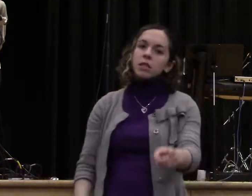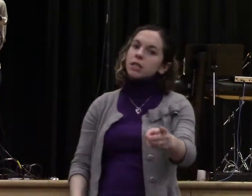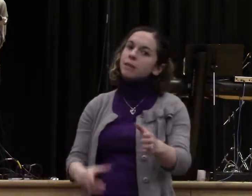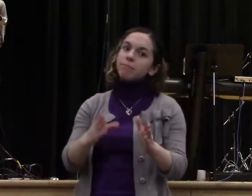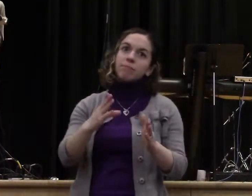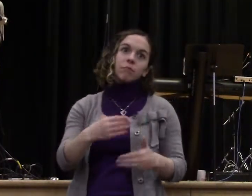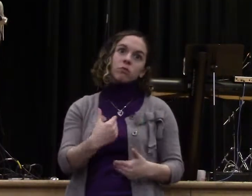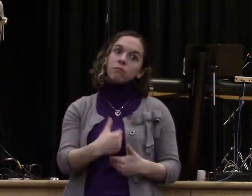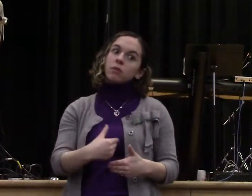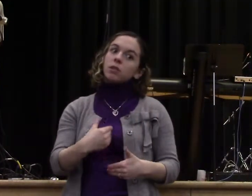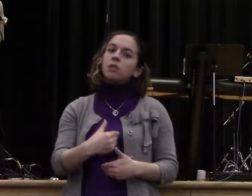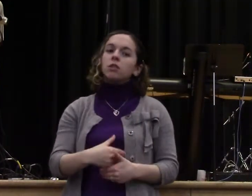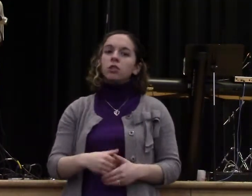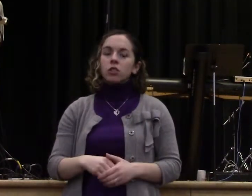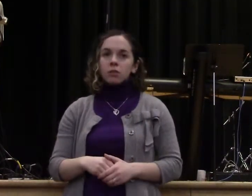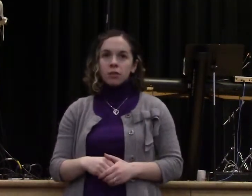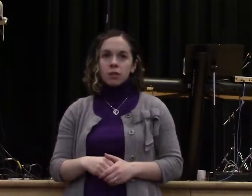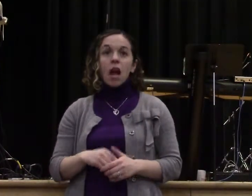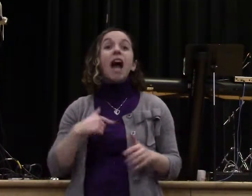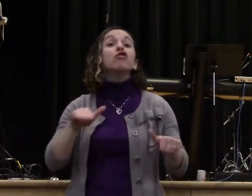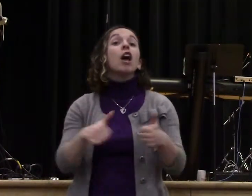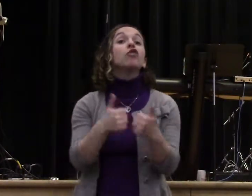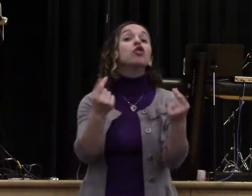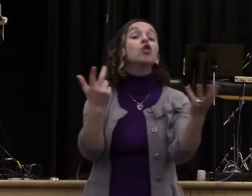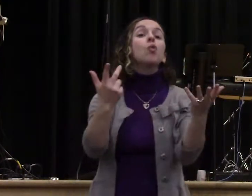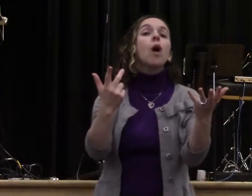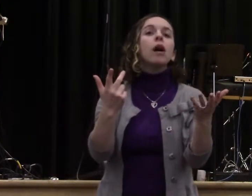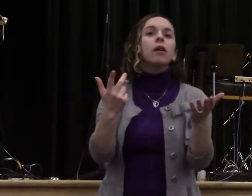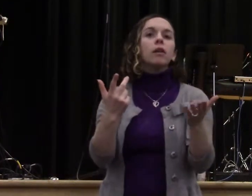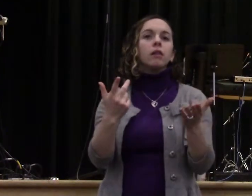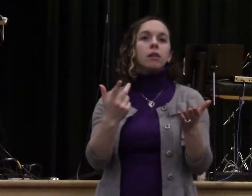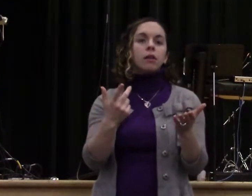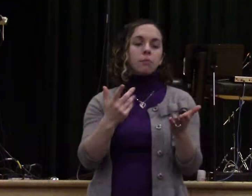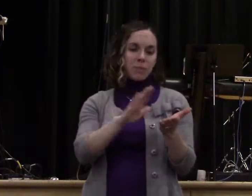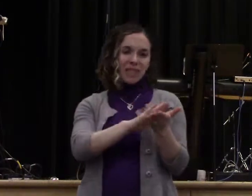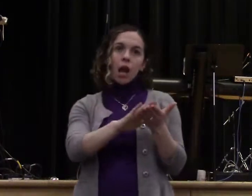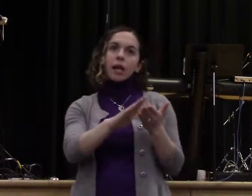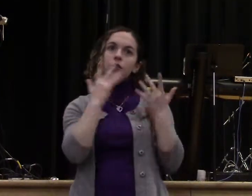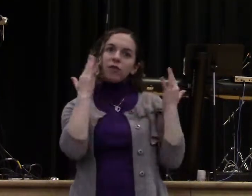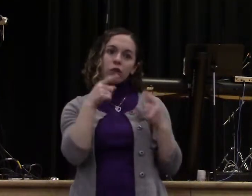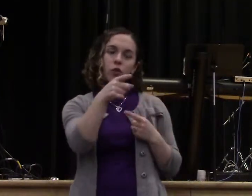unexpected and totally kind. Some of you are saying, which one of the 20 people?